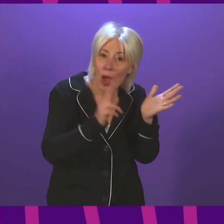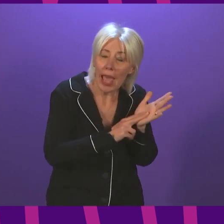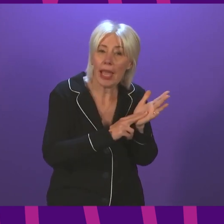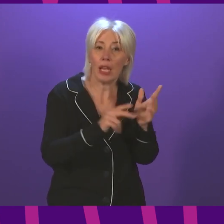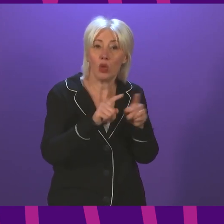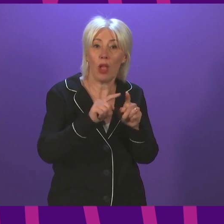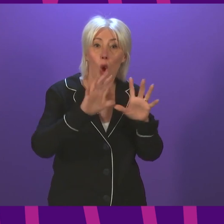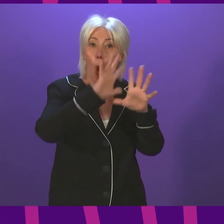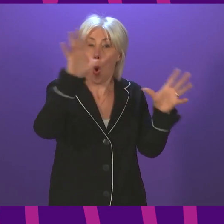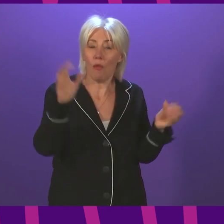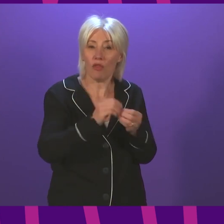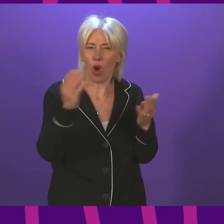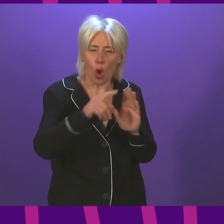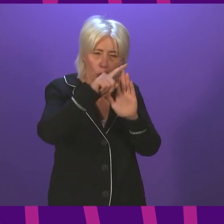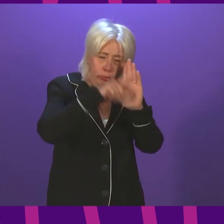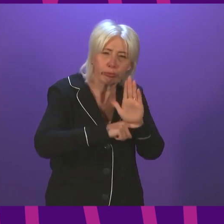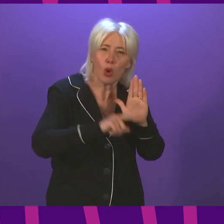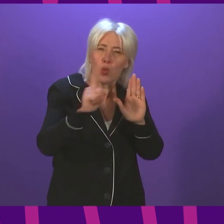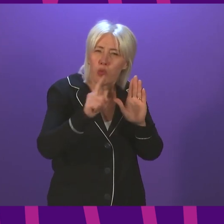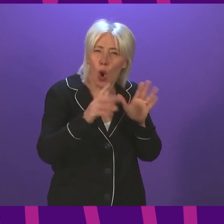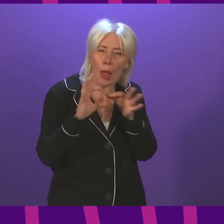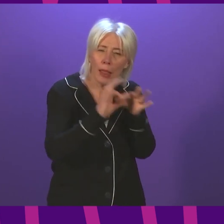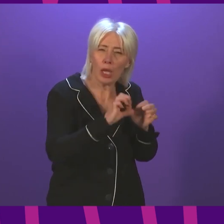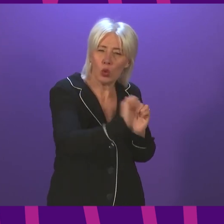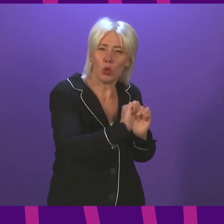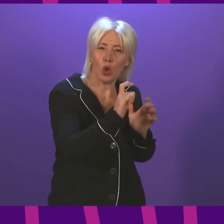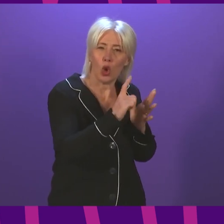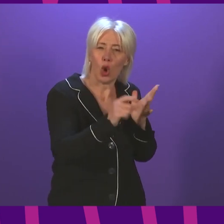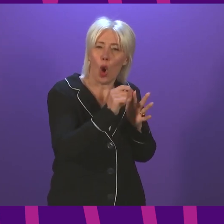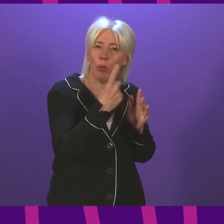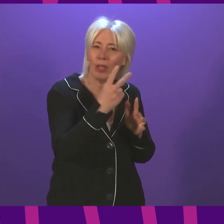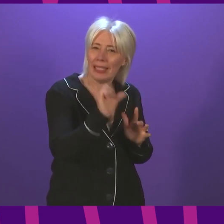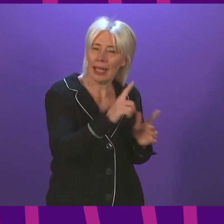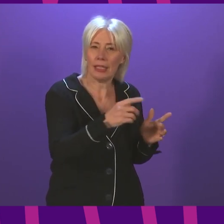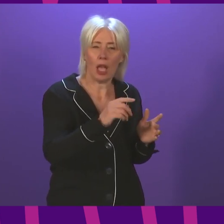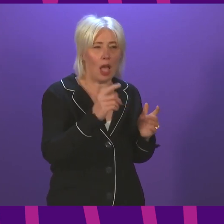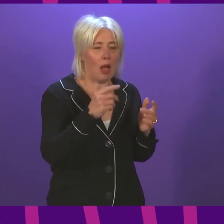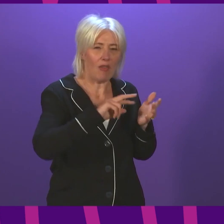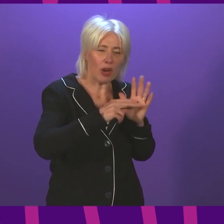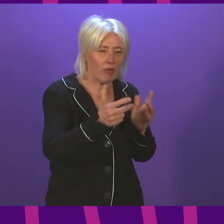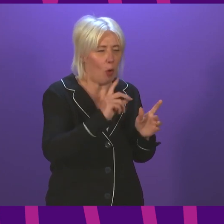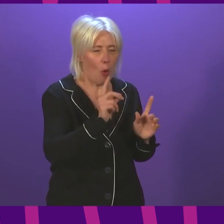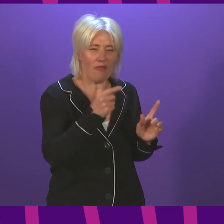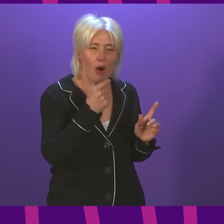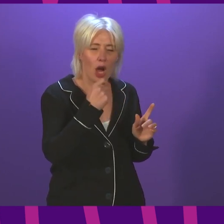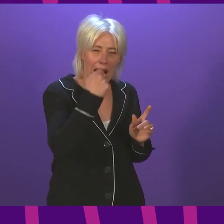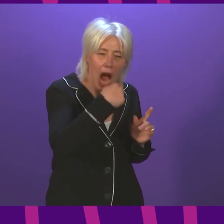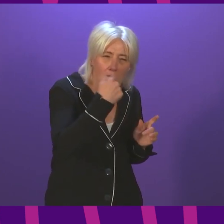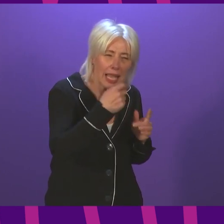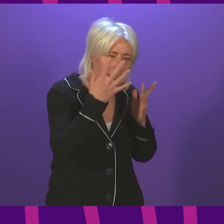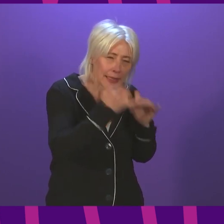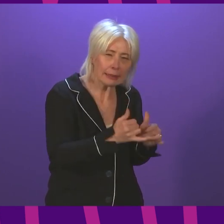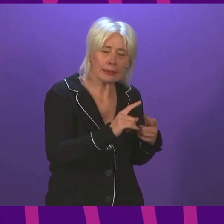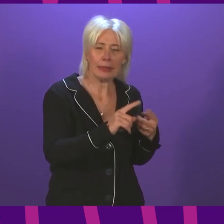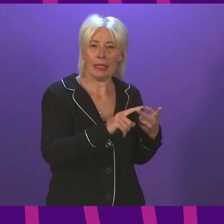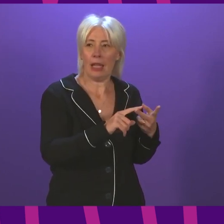terms of the overall mitigations in place around COP26 and there are arrangements around testing and other mitigations